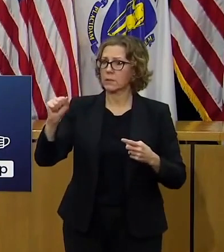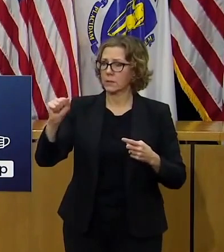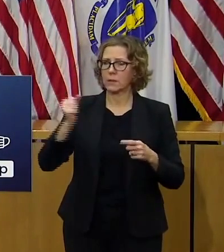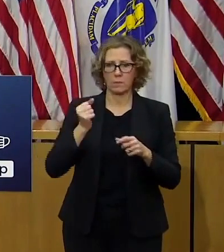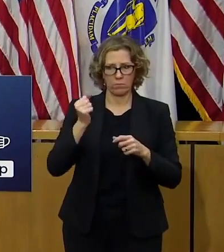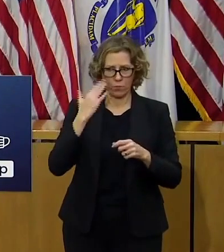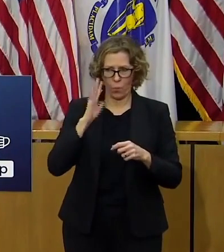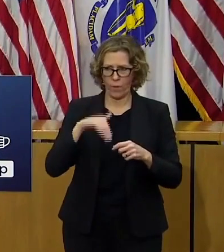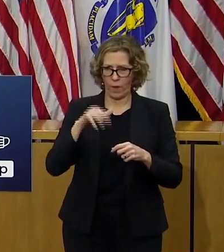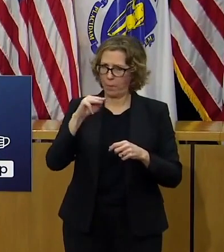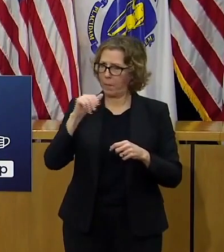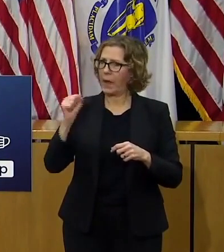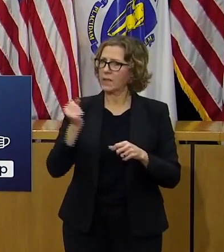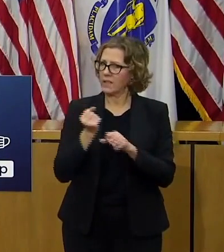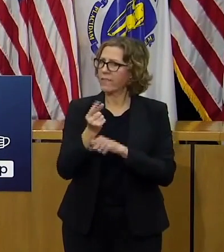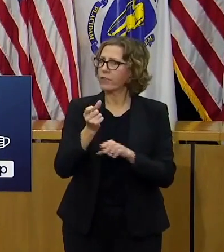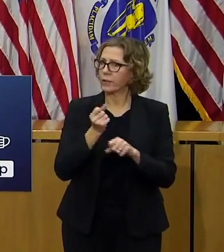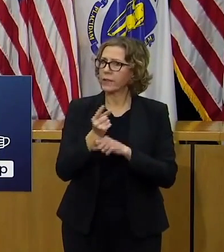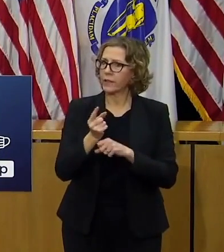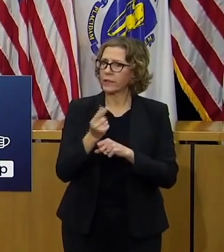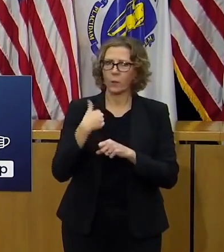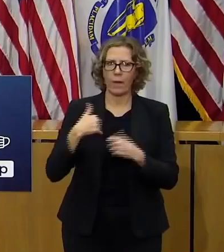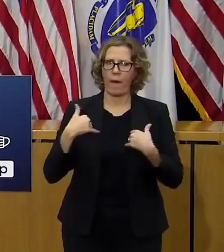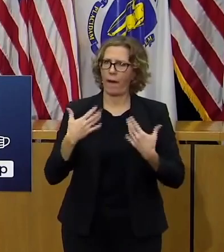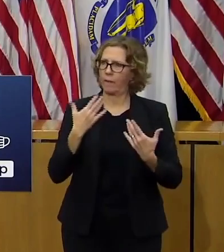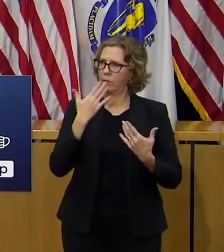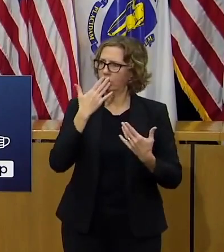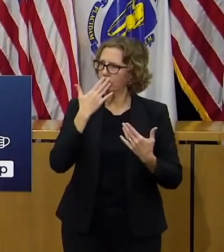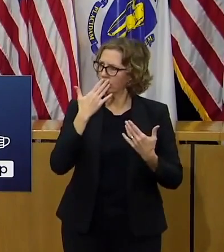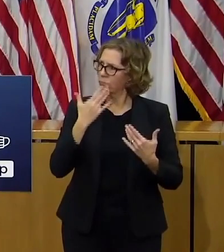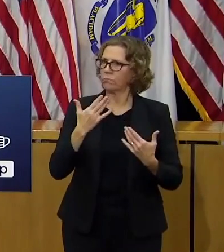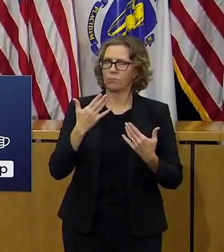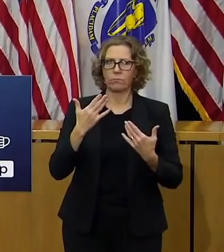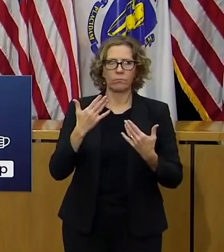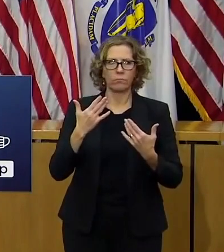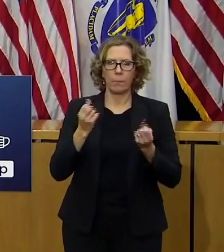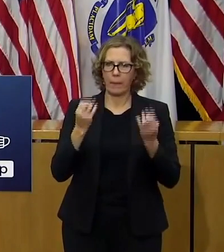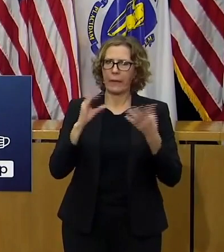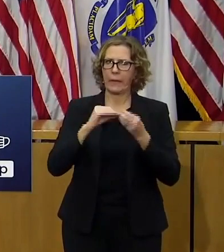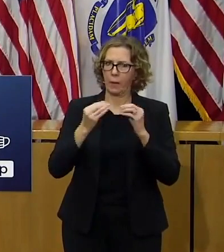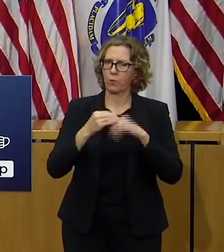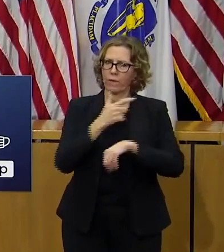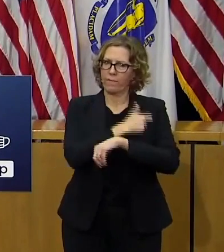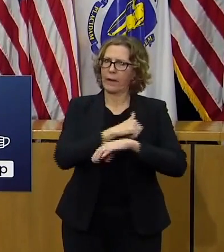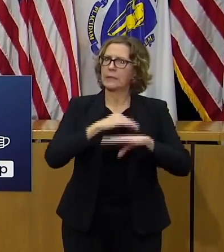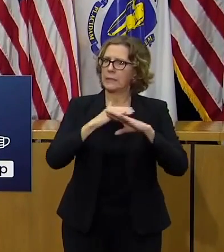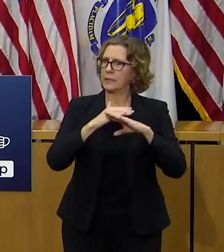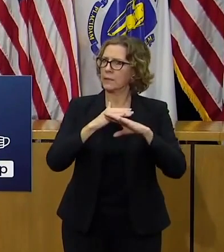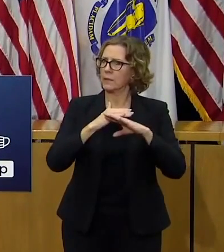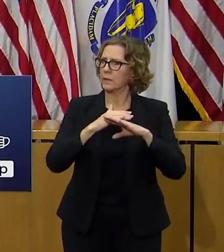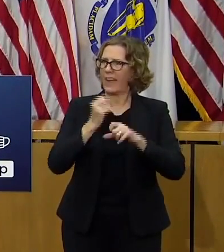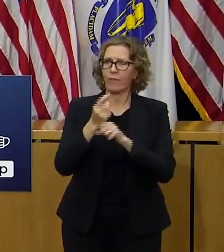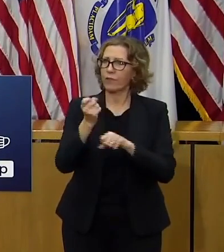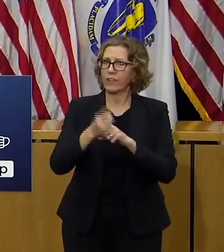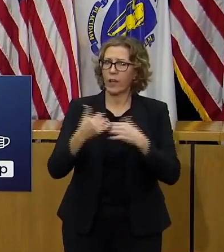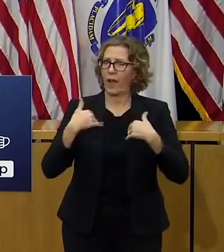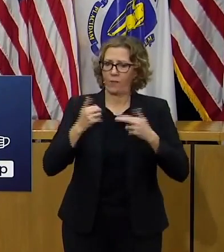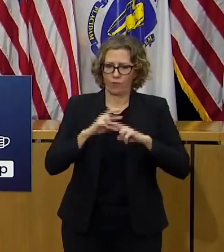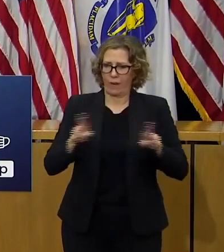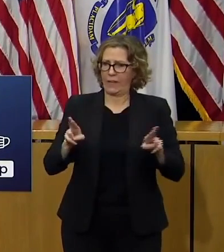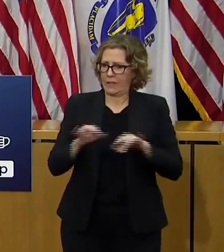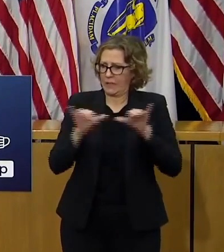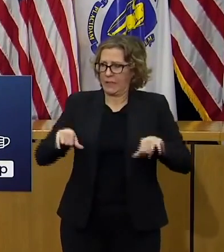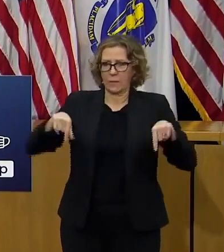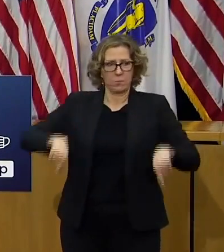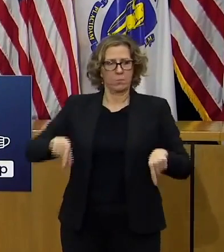every year uh deliver a very significant number of vaccines okay there is a there is an infrastructure and process